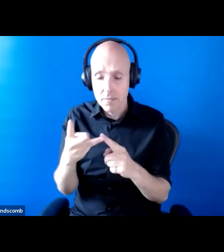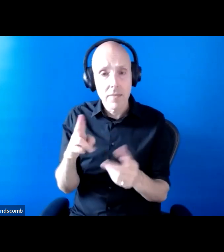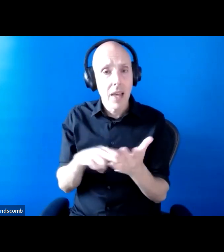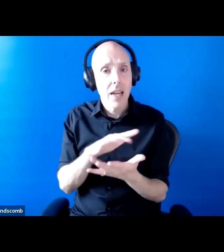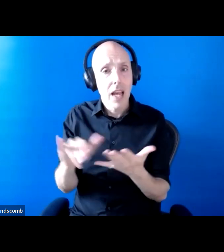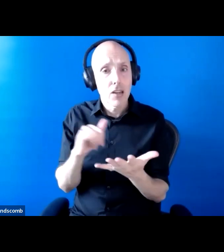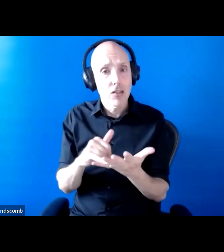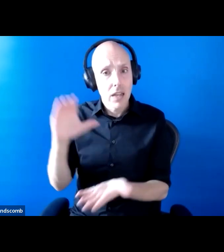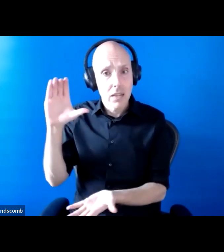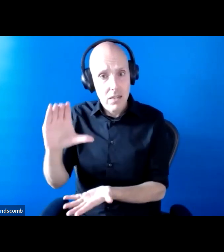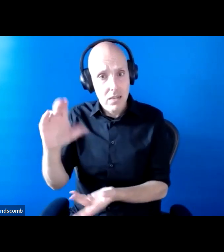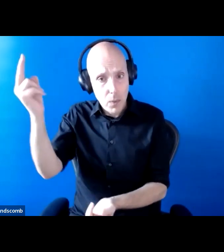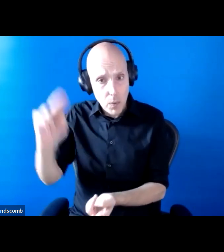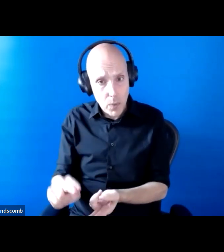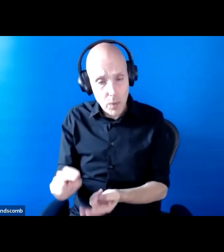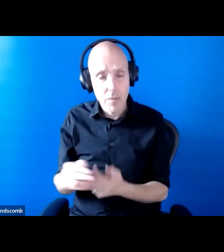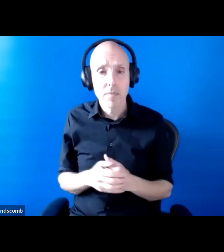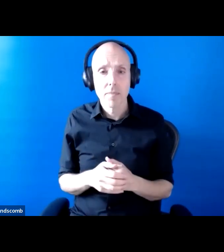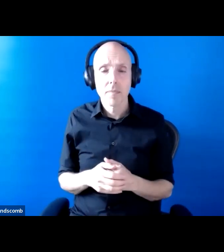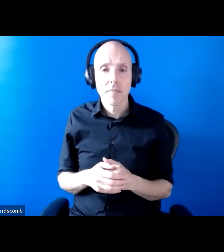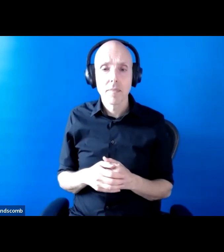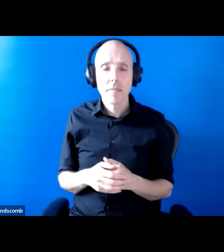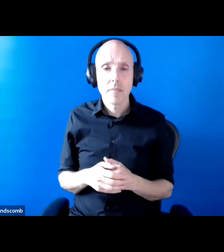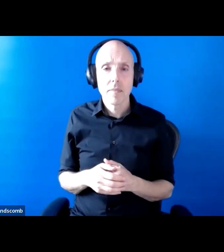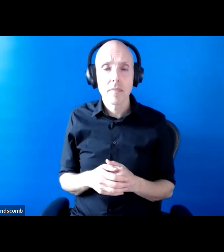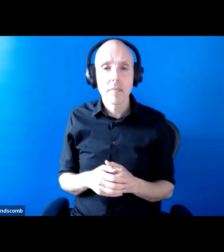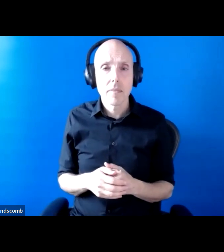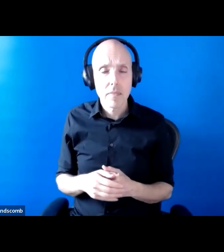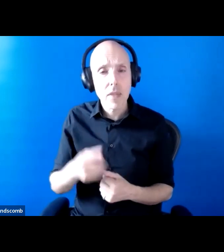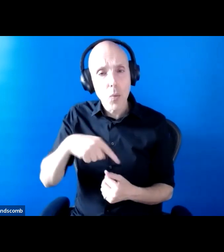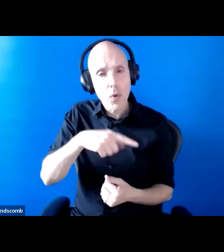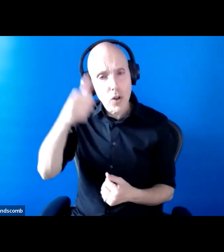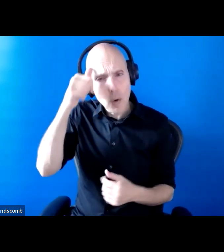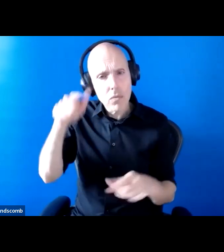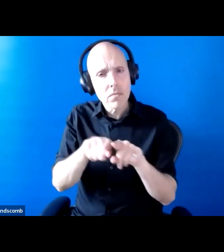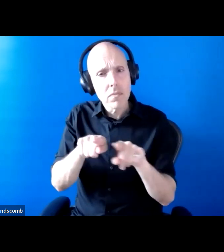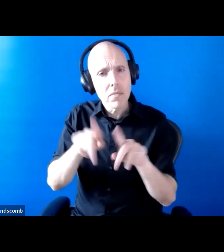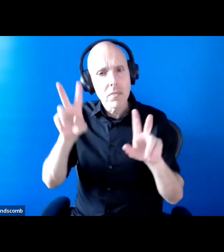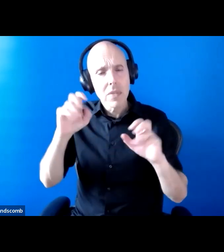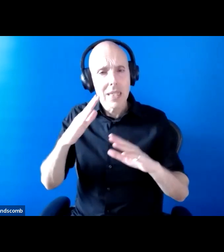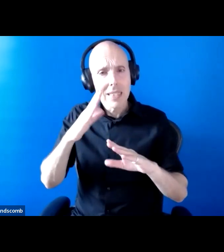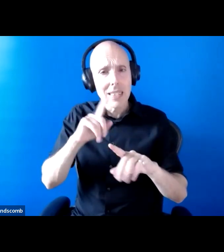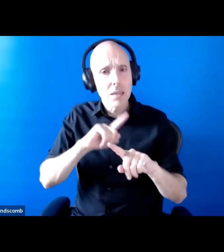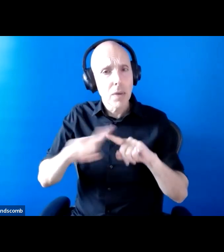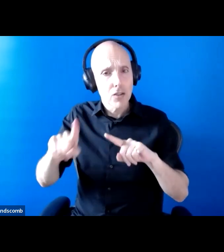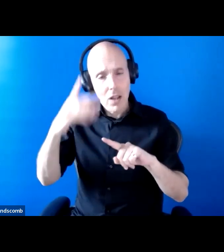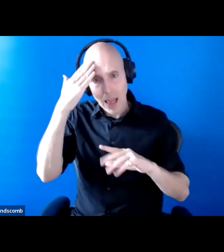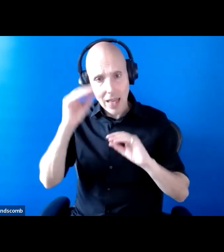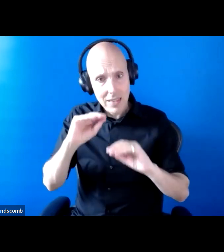And we know that special funding for special educational needs is wildly out of step with the needs